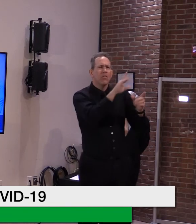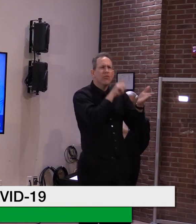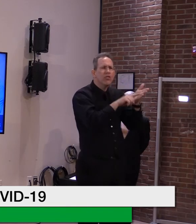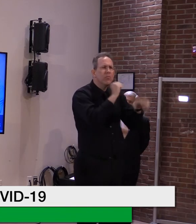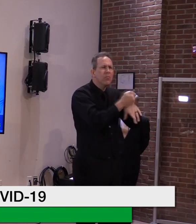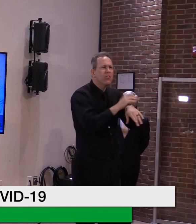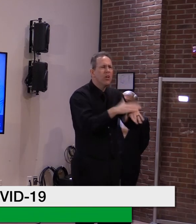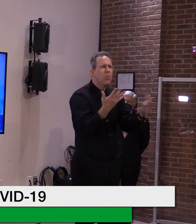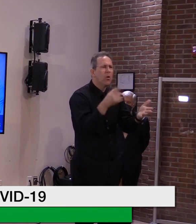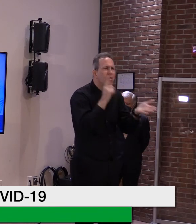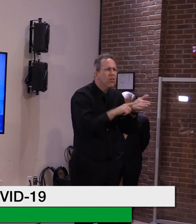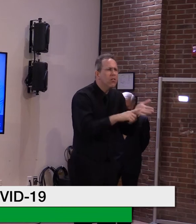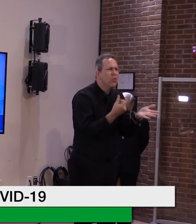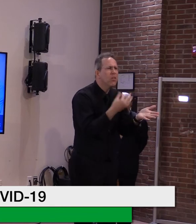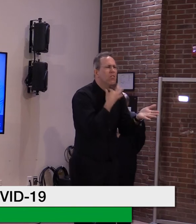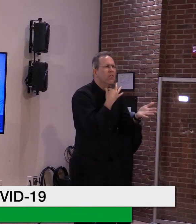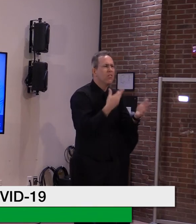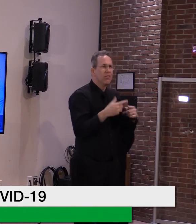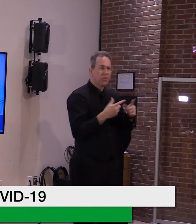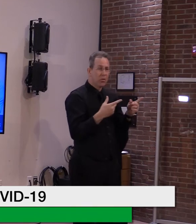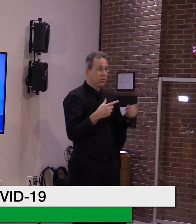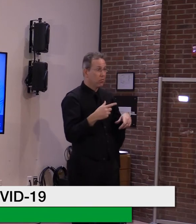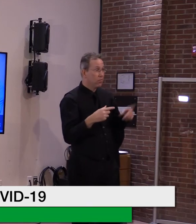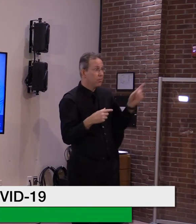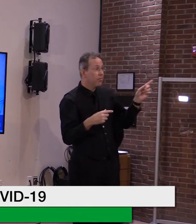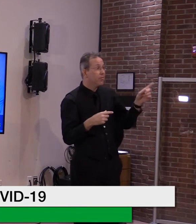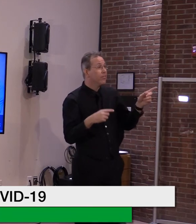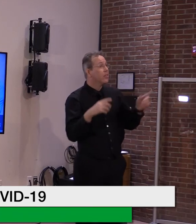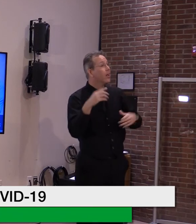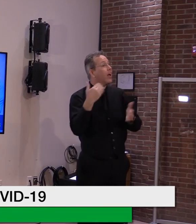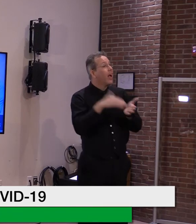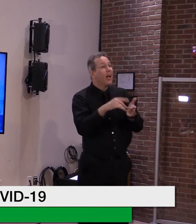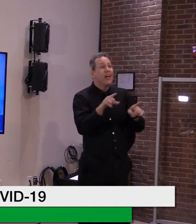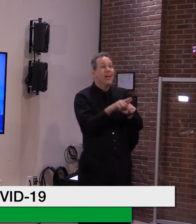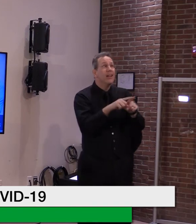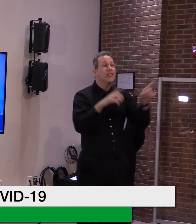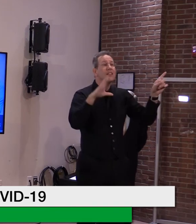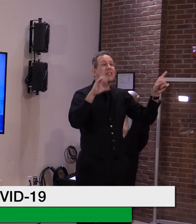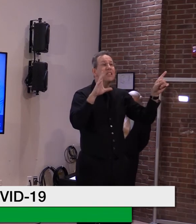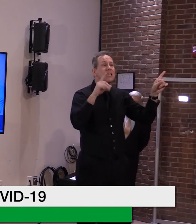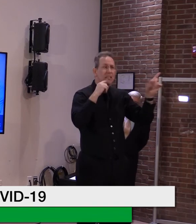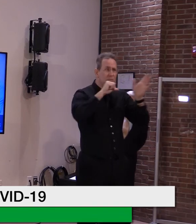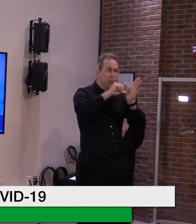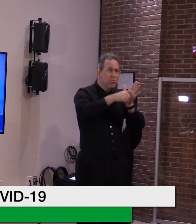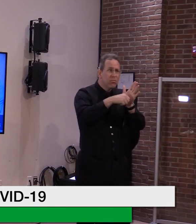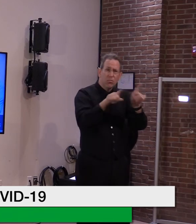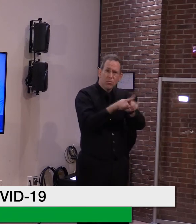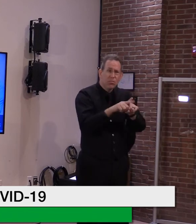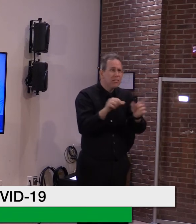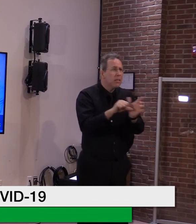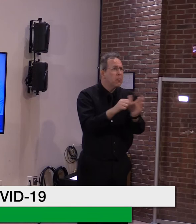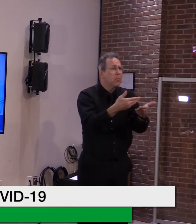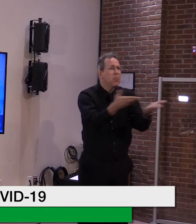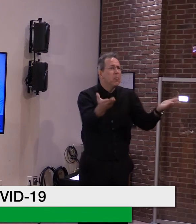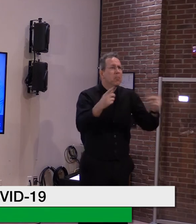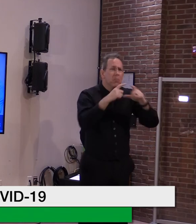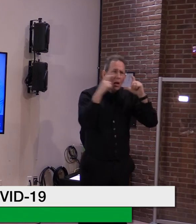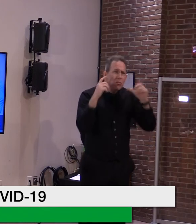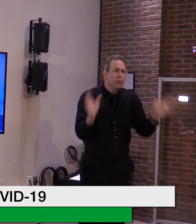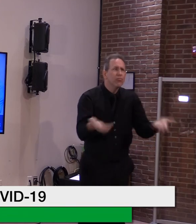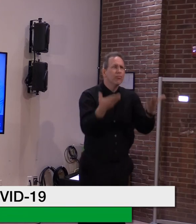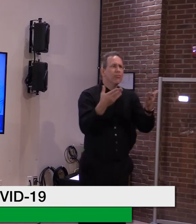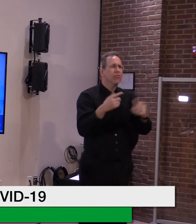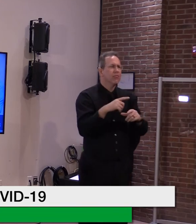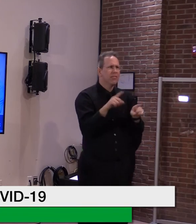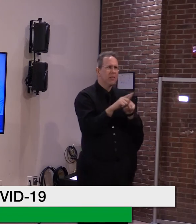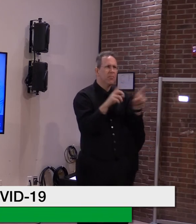again, looking at the impact of mask mandates rates and showing a dramatic decline within a 20-day period of